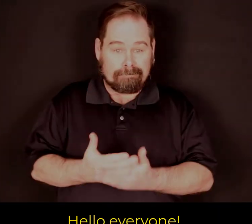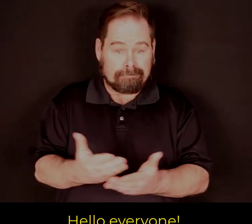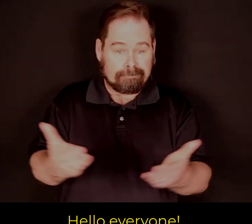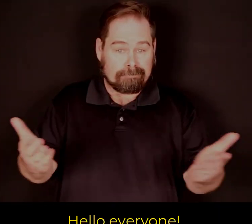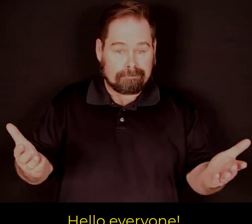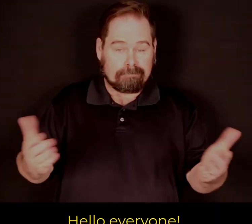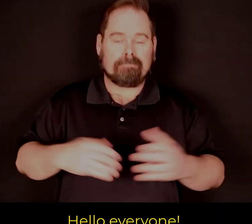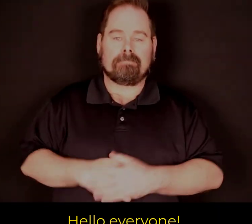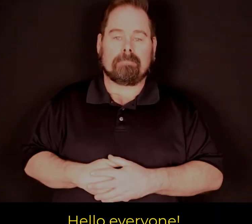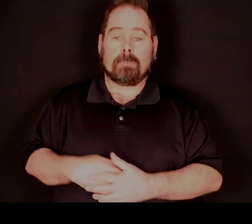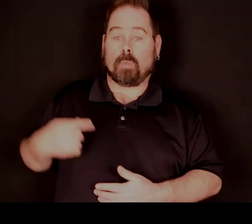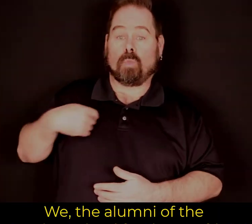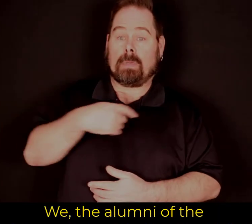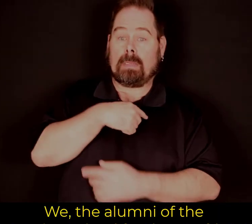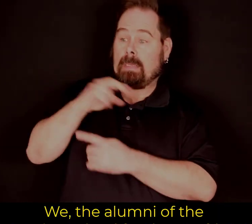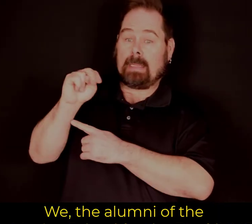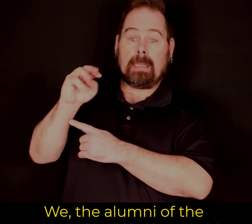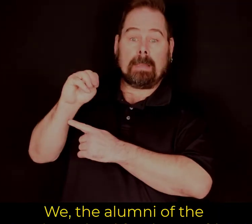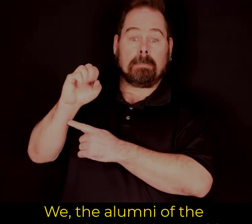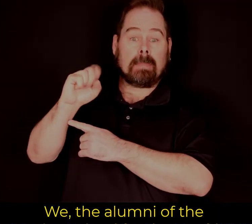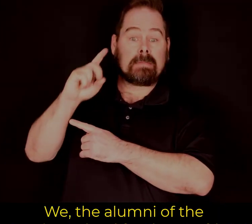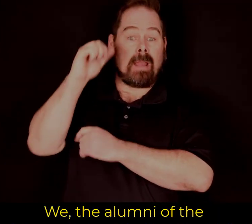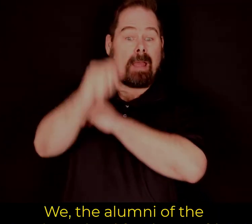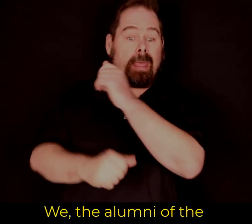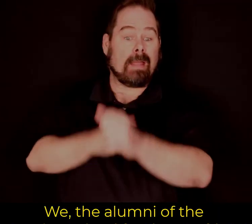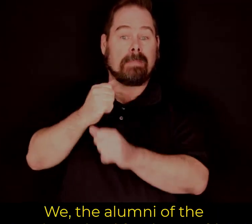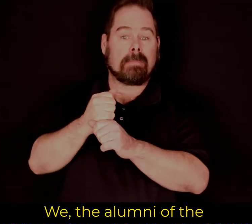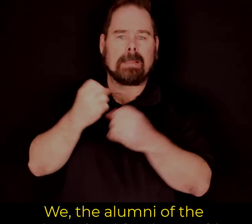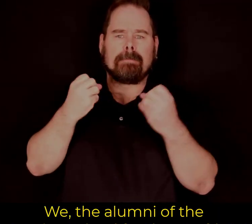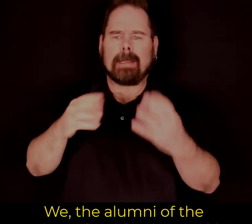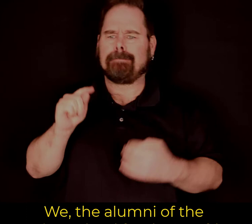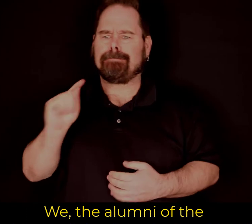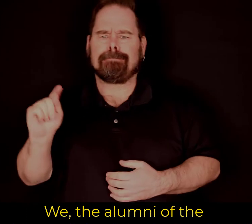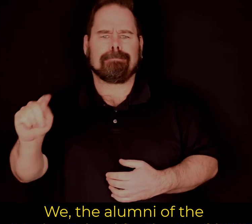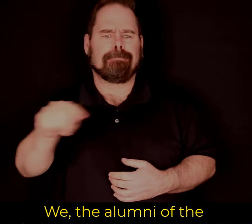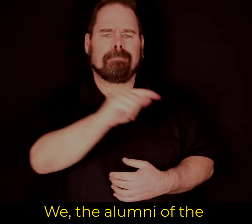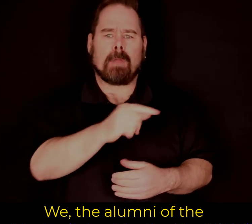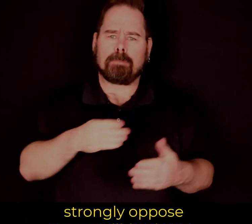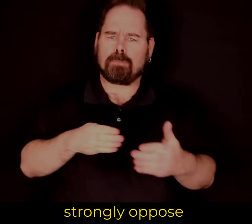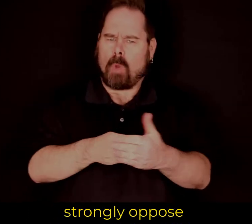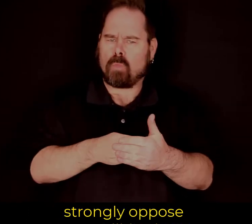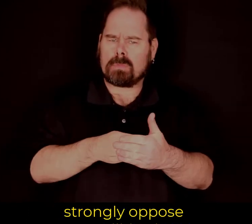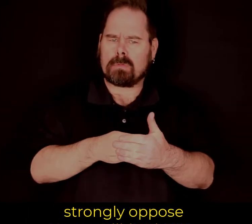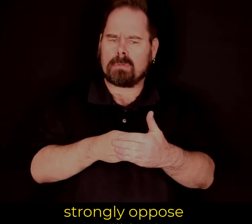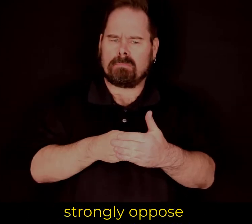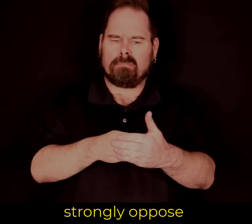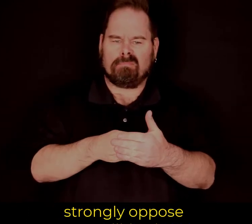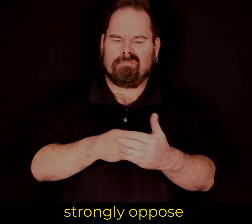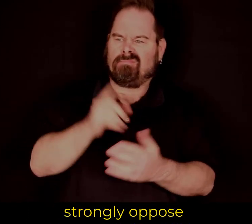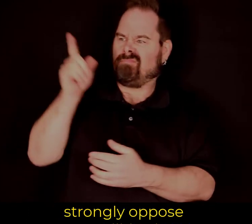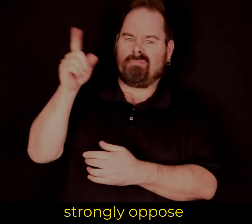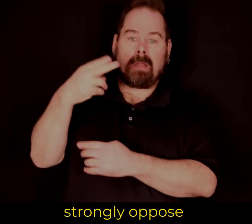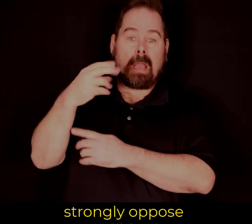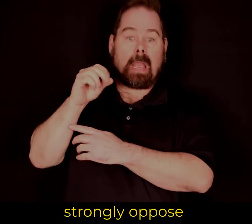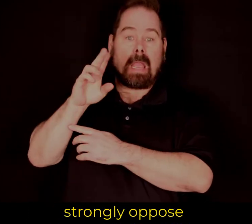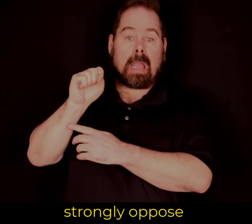Hello everyone, we are the alumni of the New Mexico School for the Deaf NMSD. We